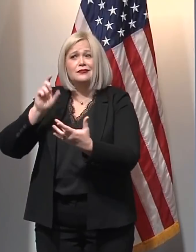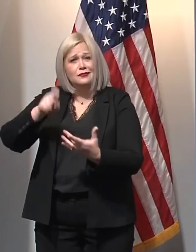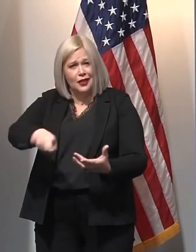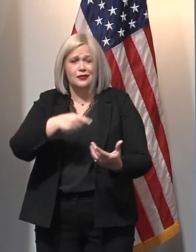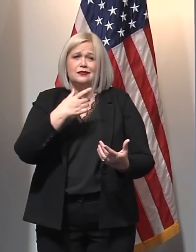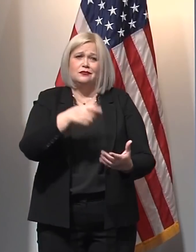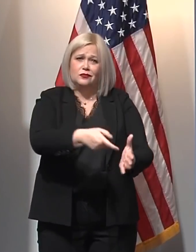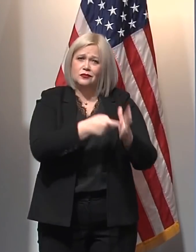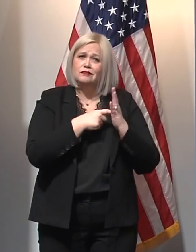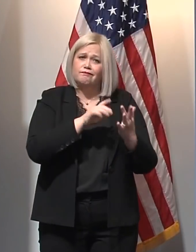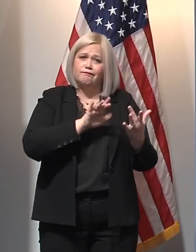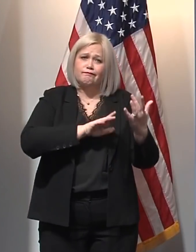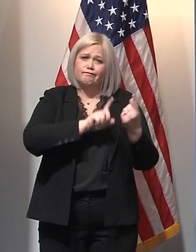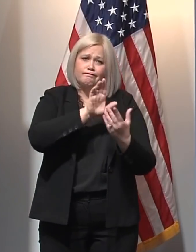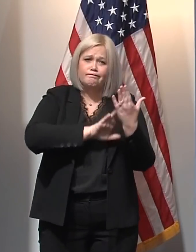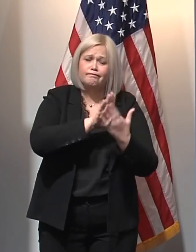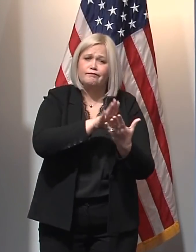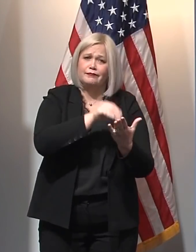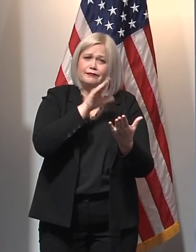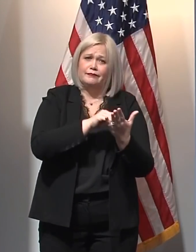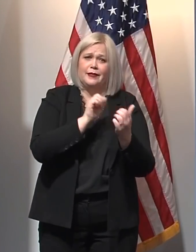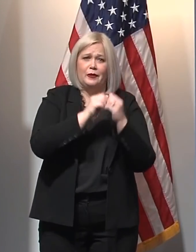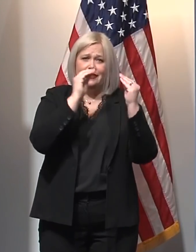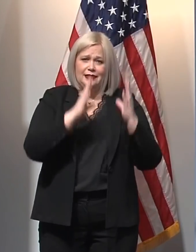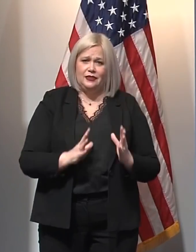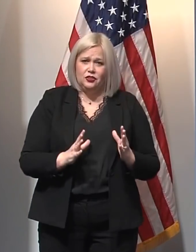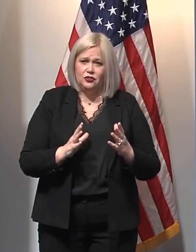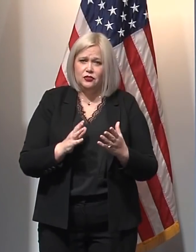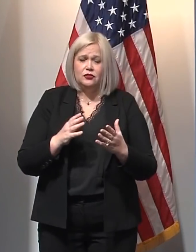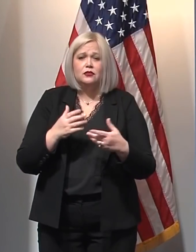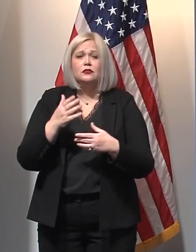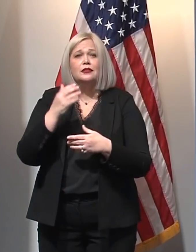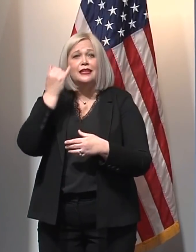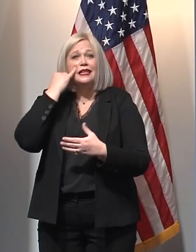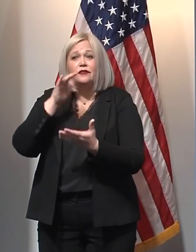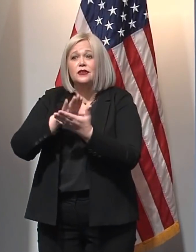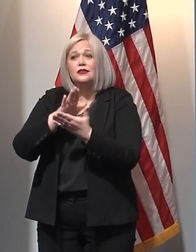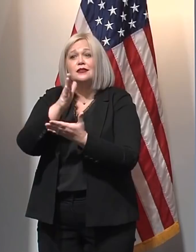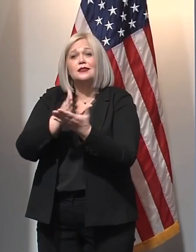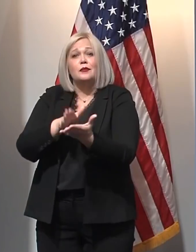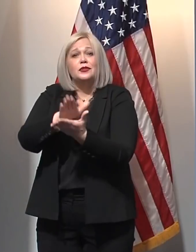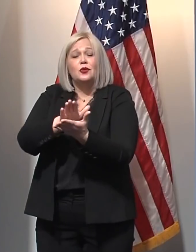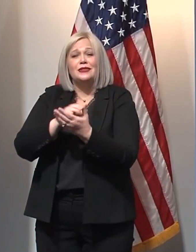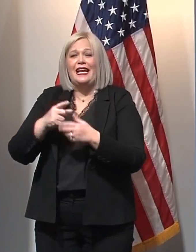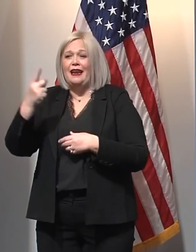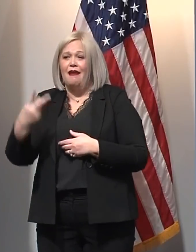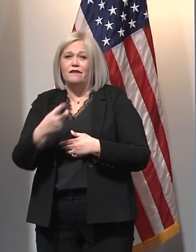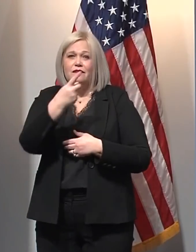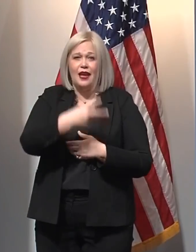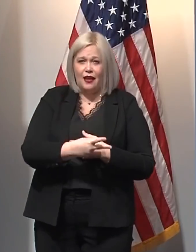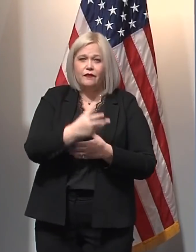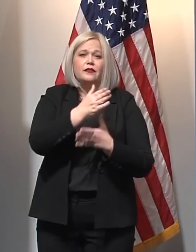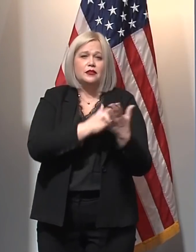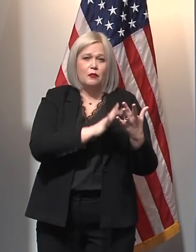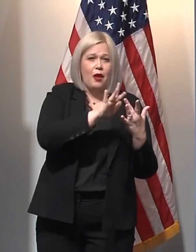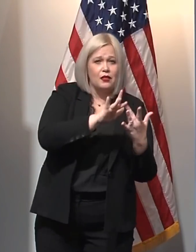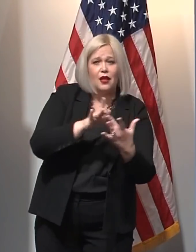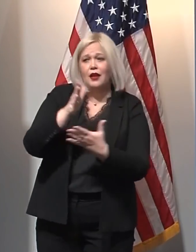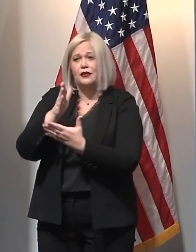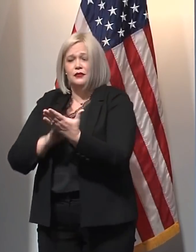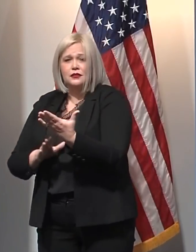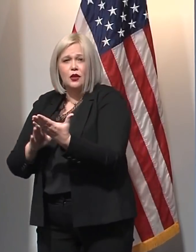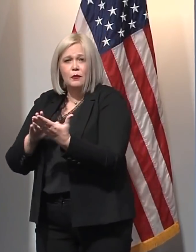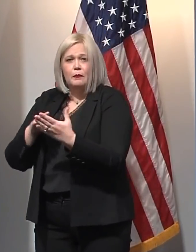interactions with educators, even if school offers some sort of a hybrid schedule to allow for smaller groups of